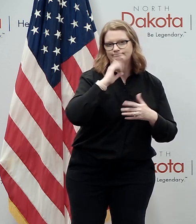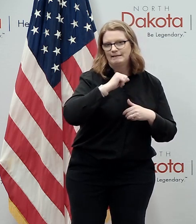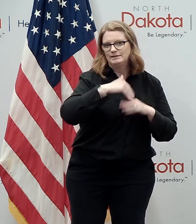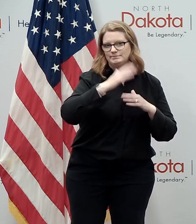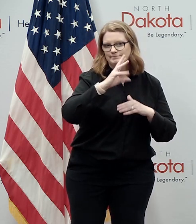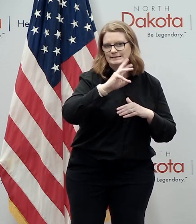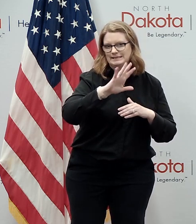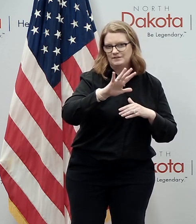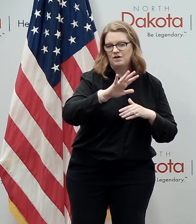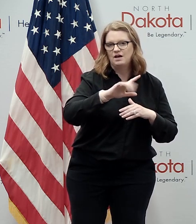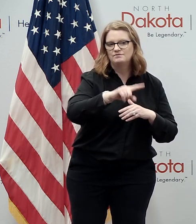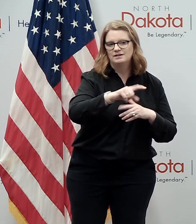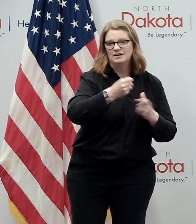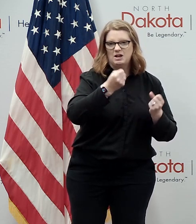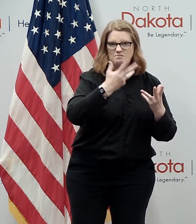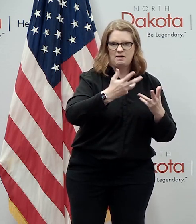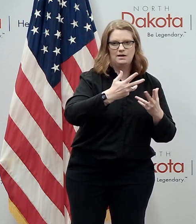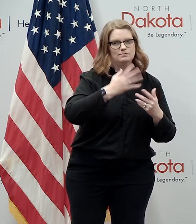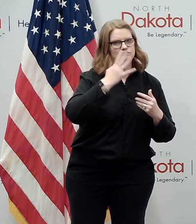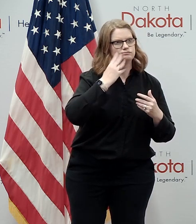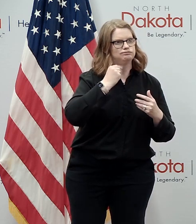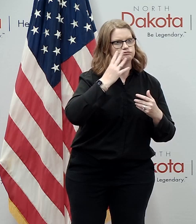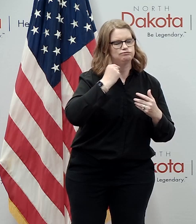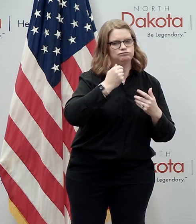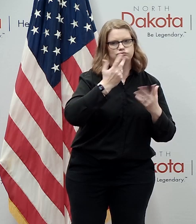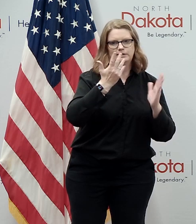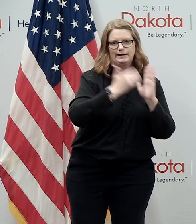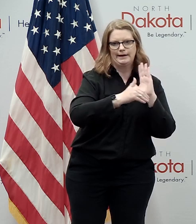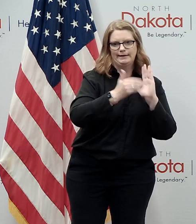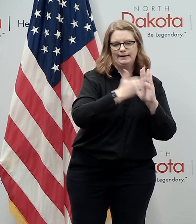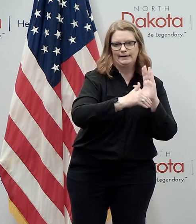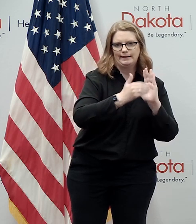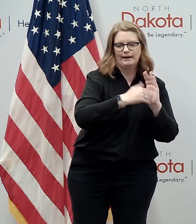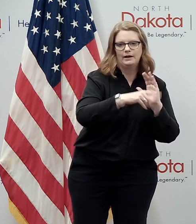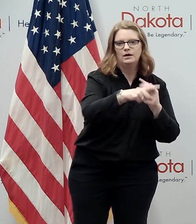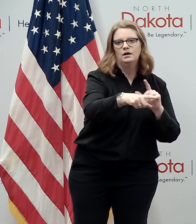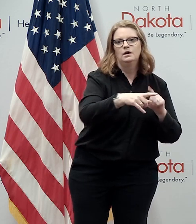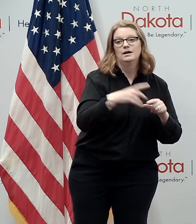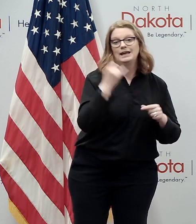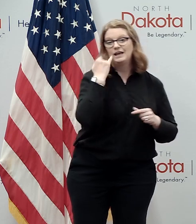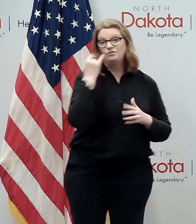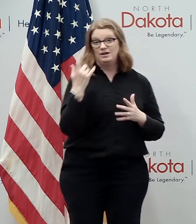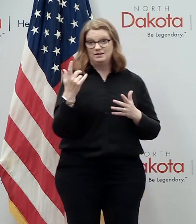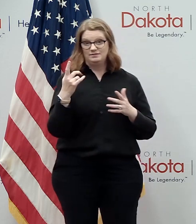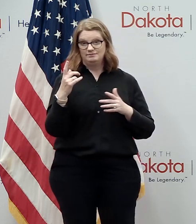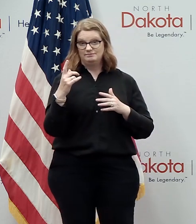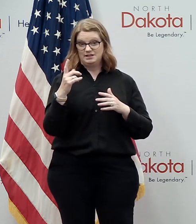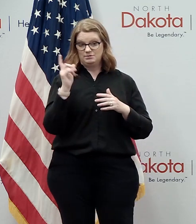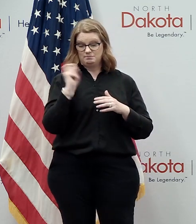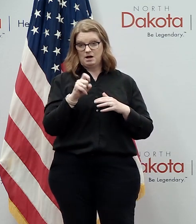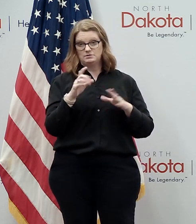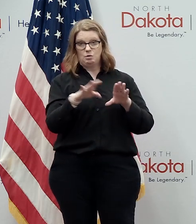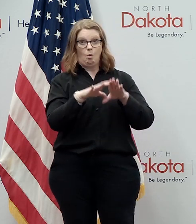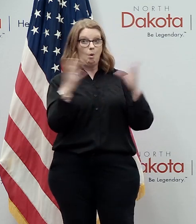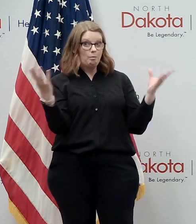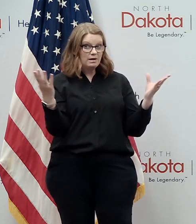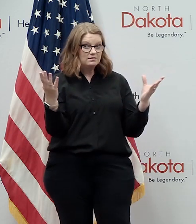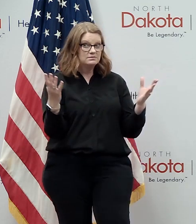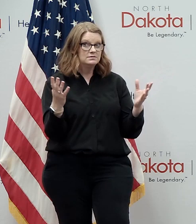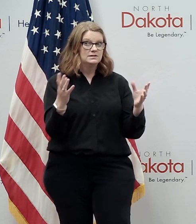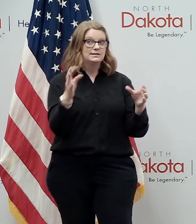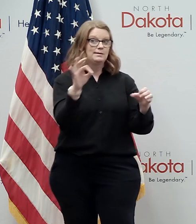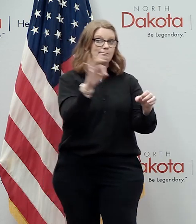and many of them had done it for decades and if we're going to go back to physical polling uh probably need to do some recruiting to get